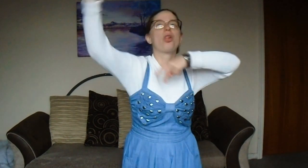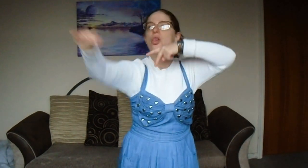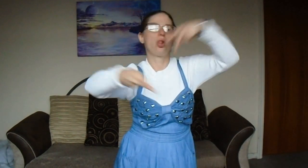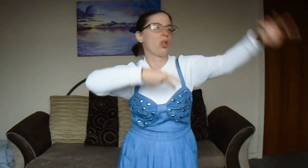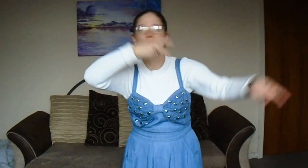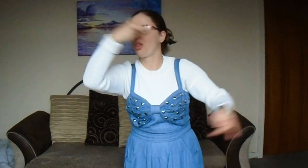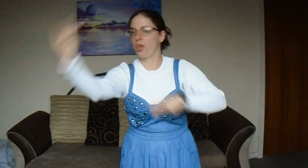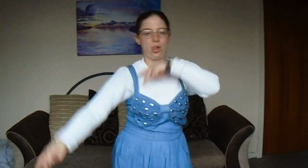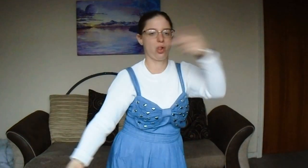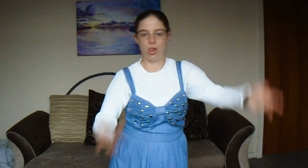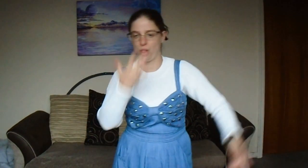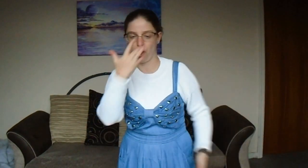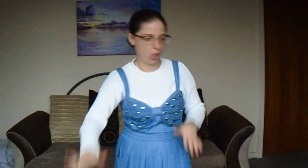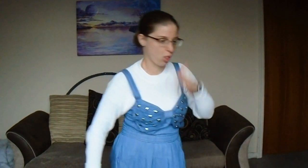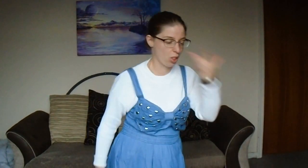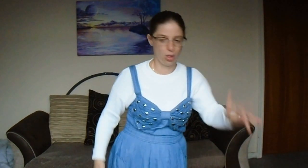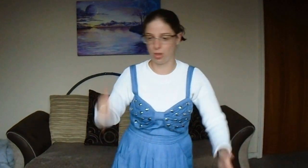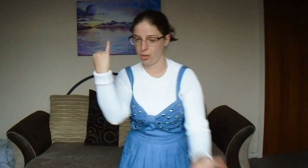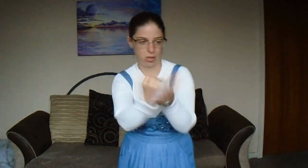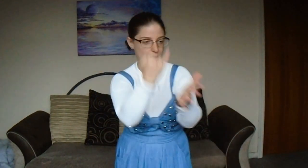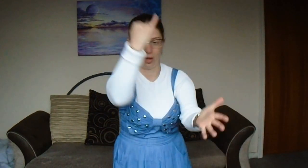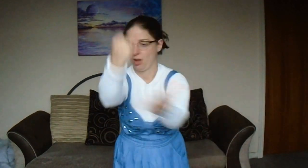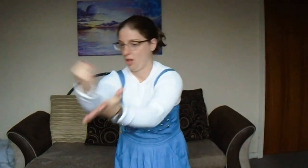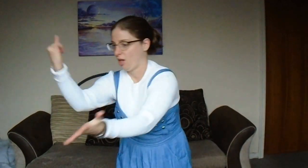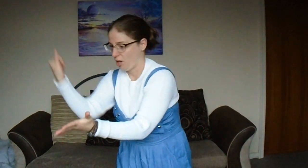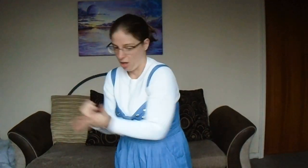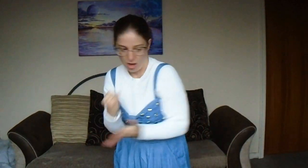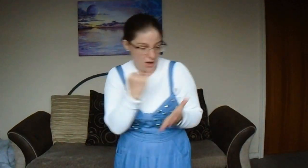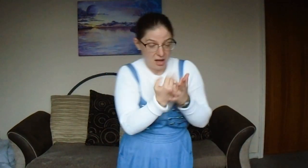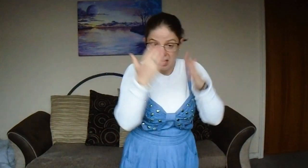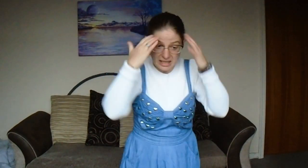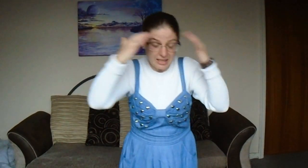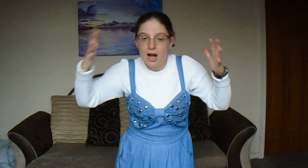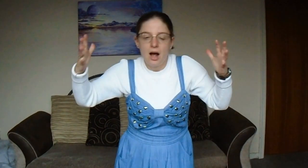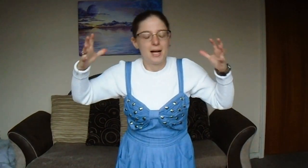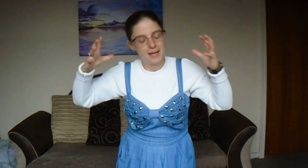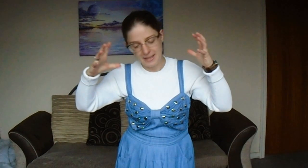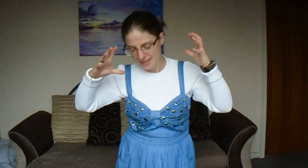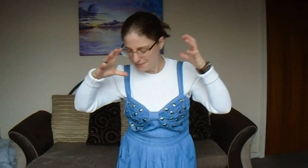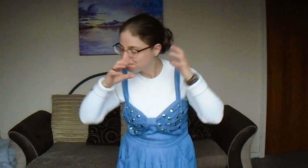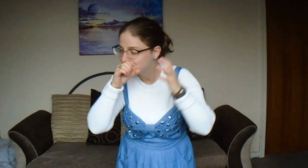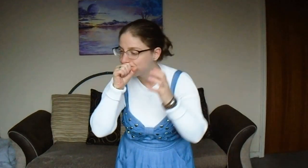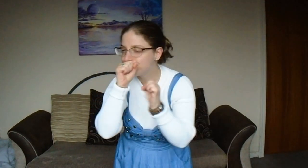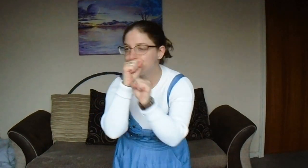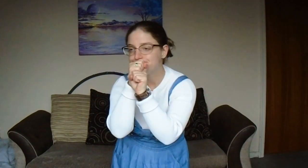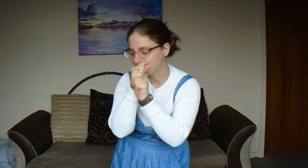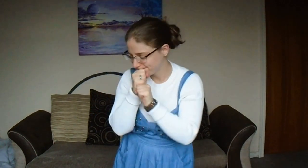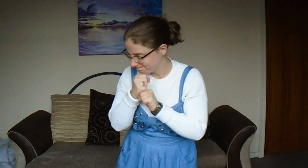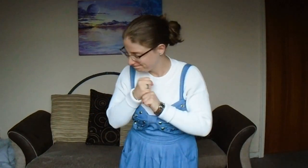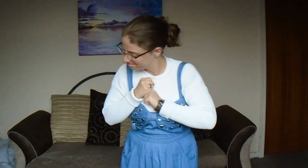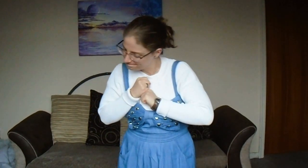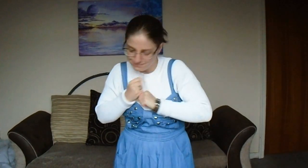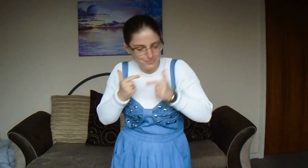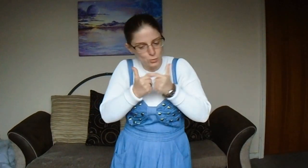Laying around And now I've said Too